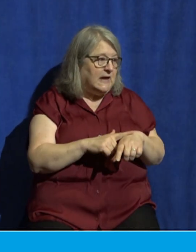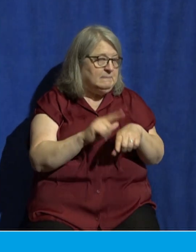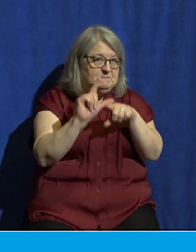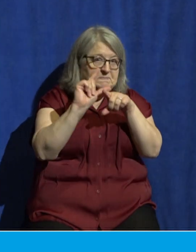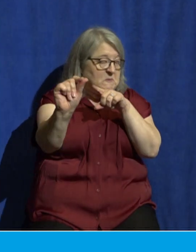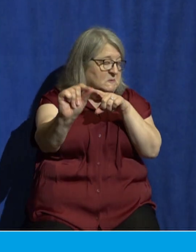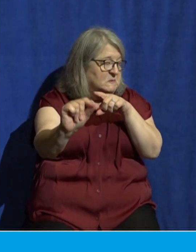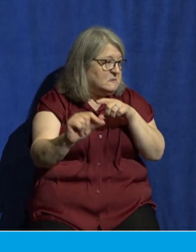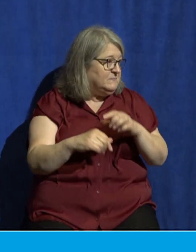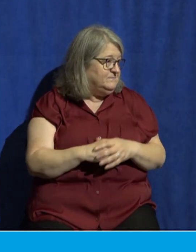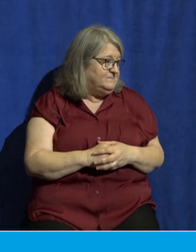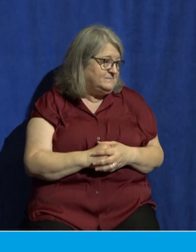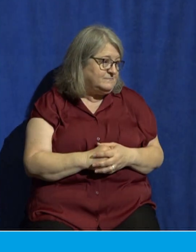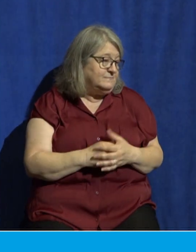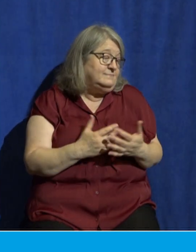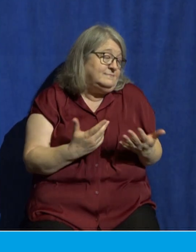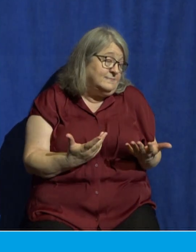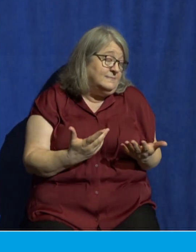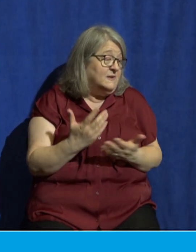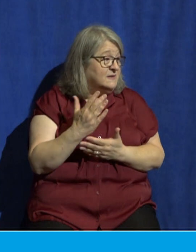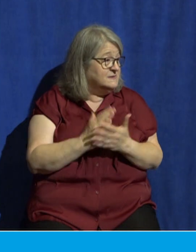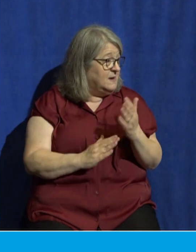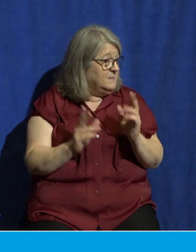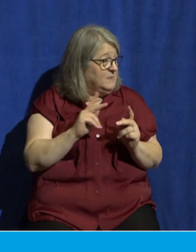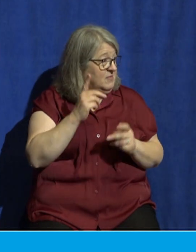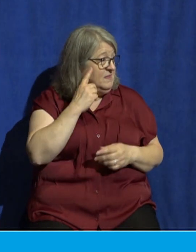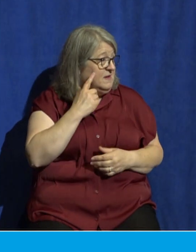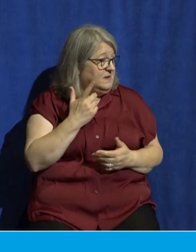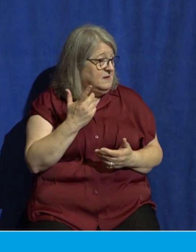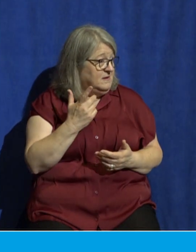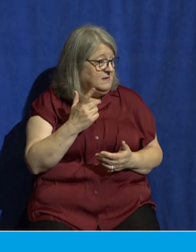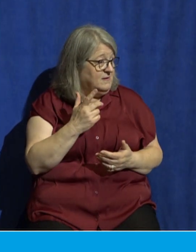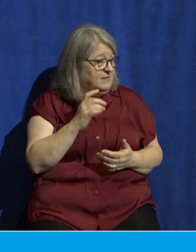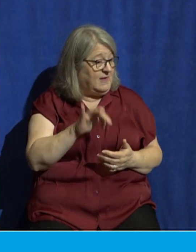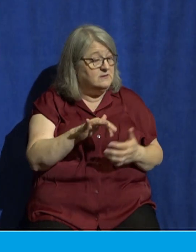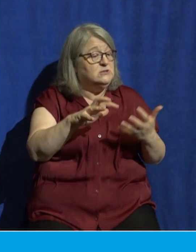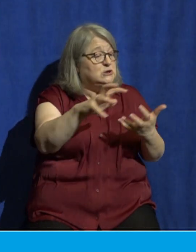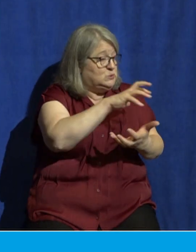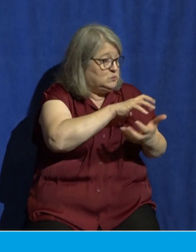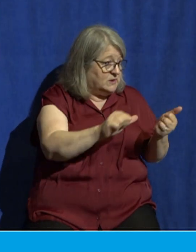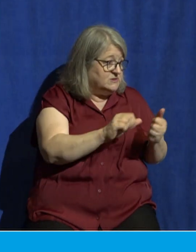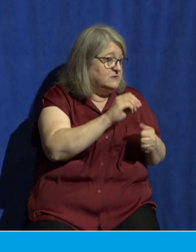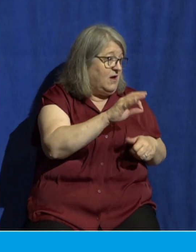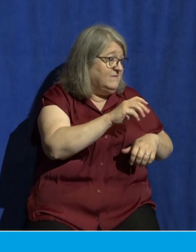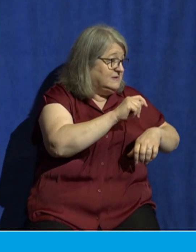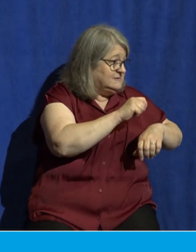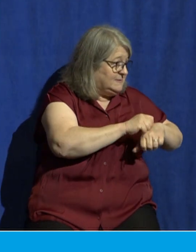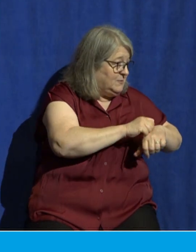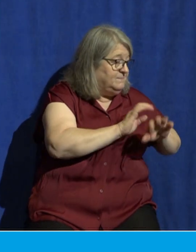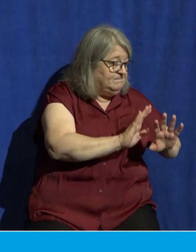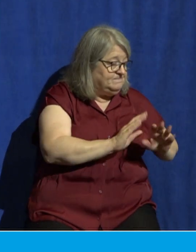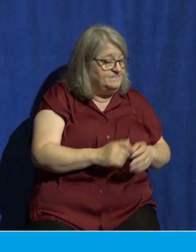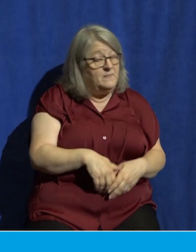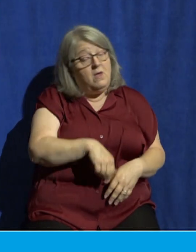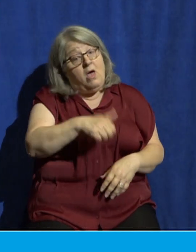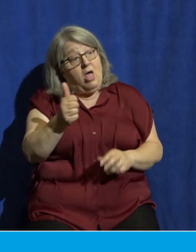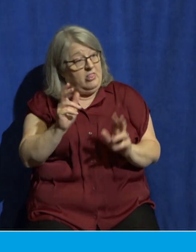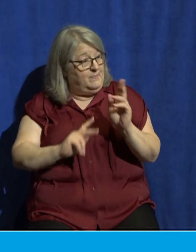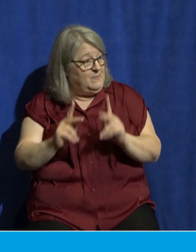some scholars believe what Jesus is talking about here, destruction of the temple. Others believe this is referring to events toward the